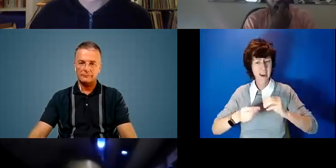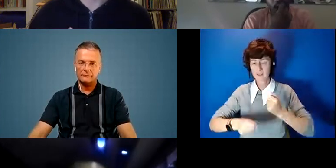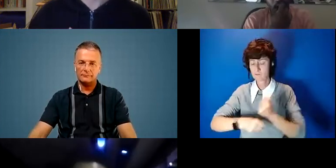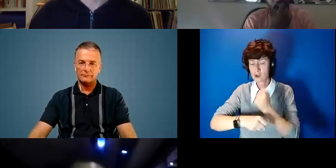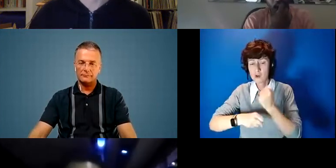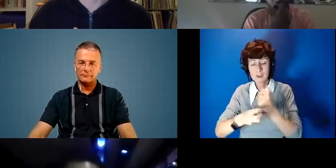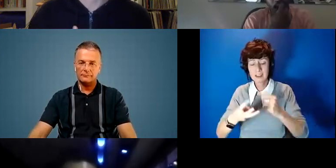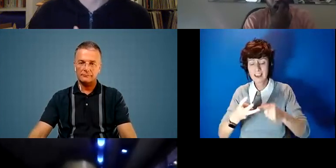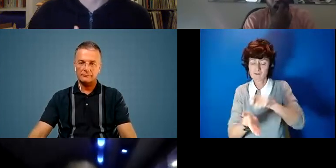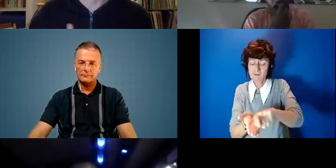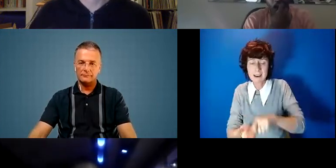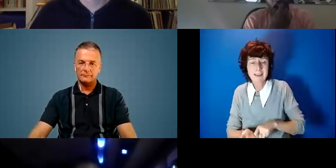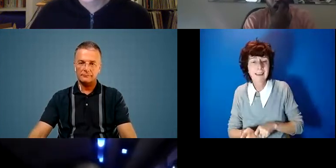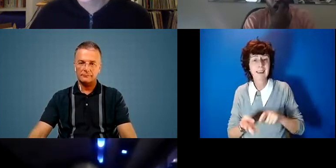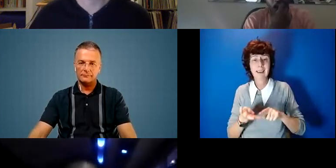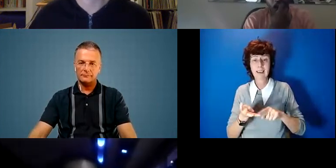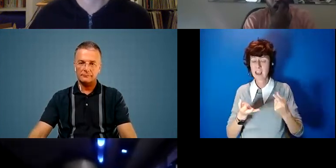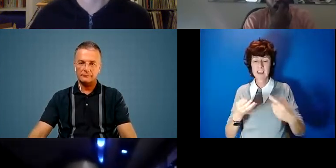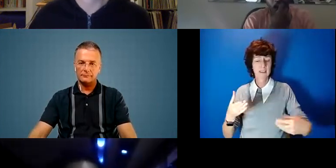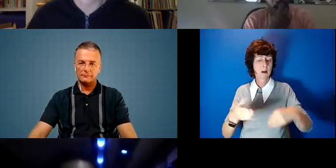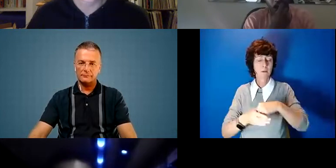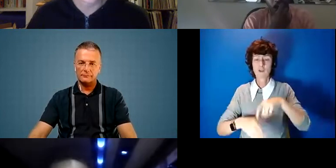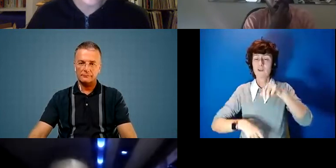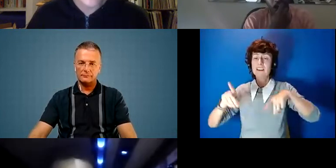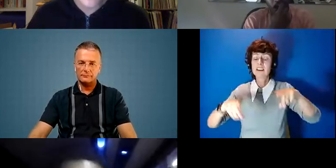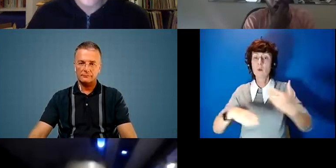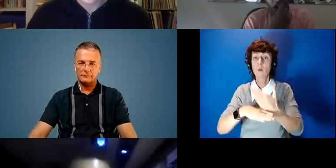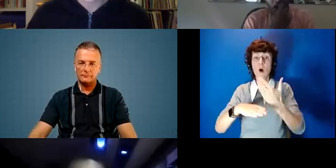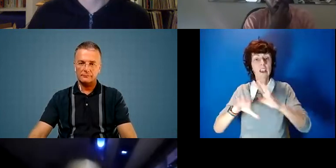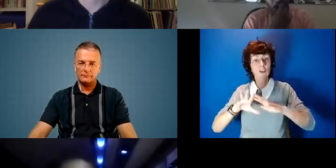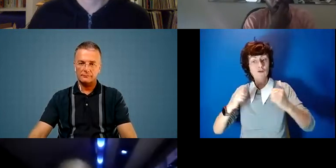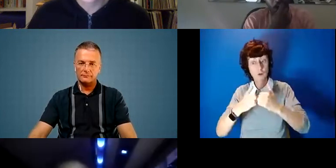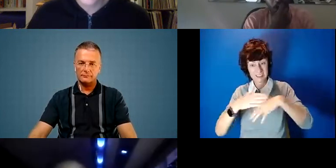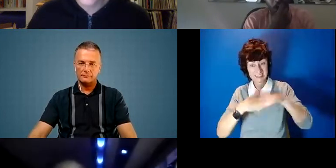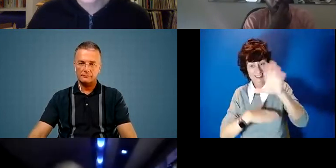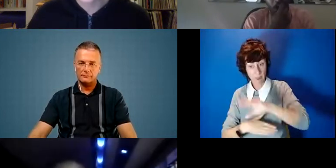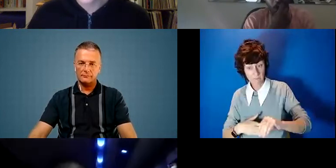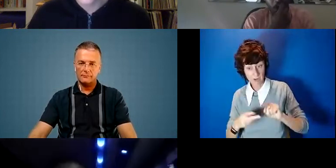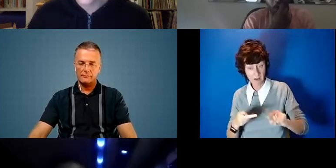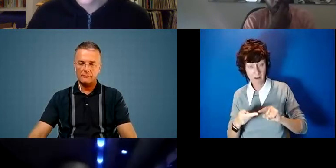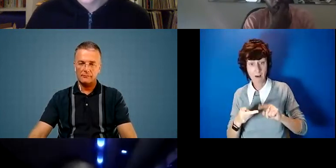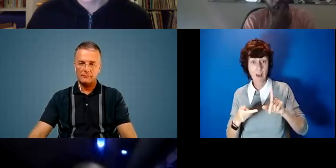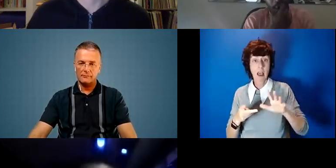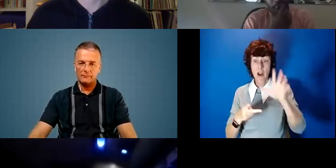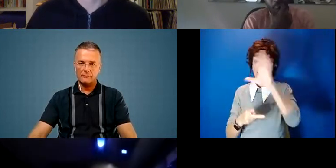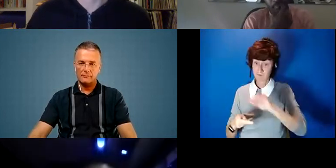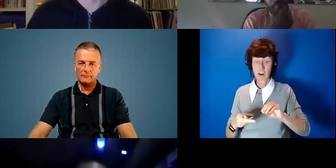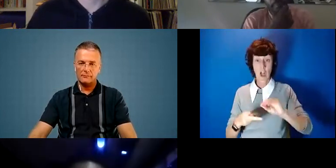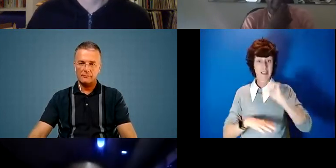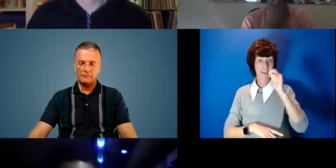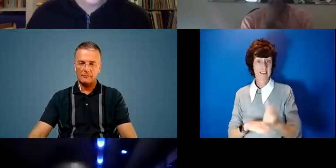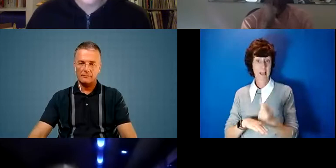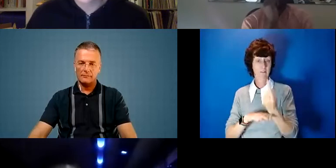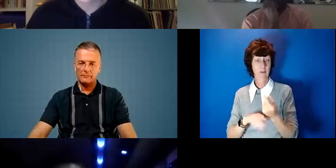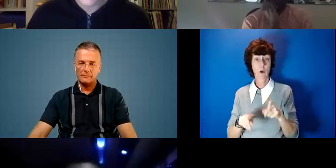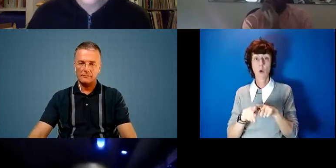curatorship. And he's part of a number of working groups spread across southern African region, the African continent internationally. He's shown